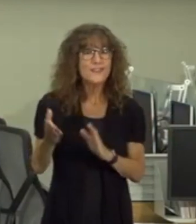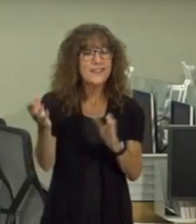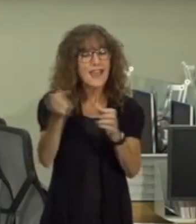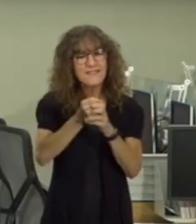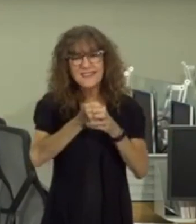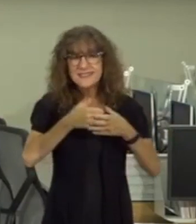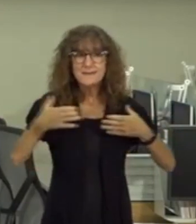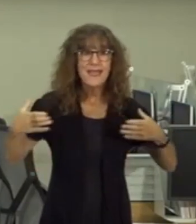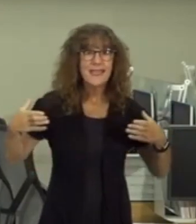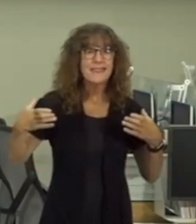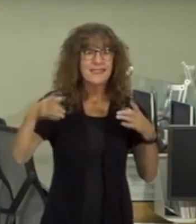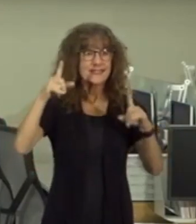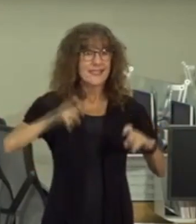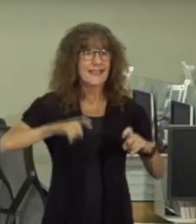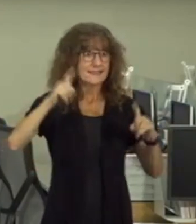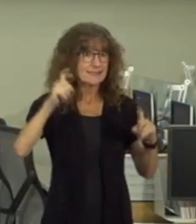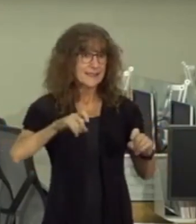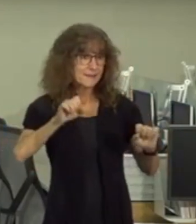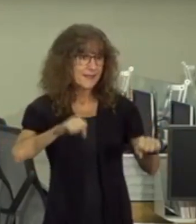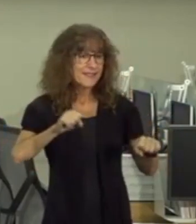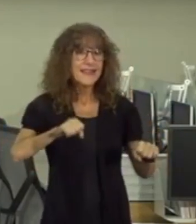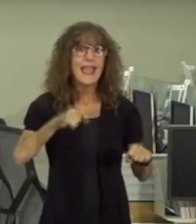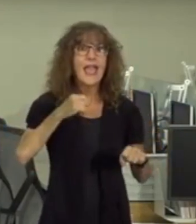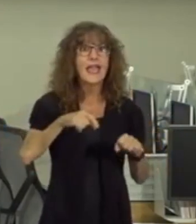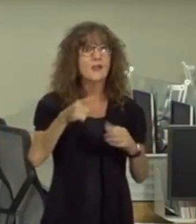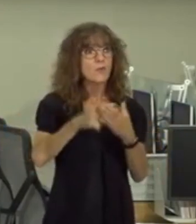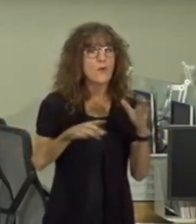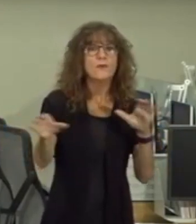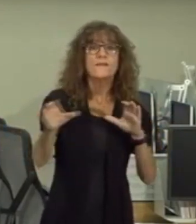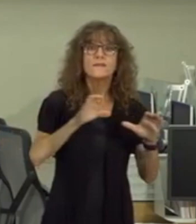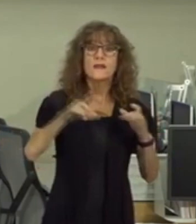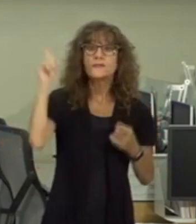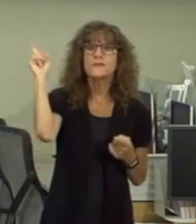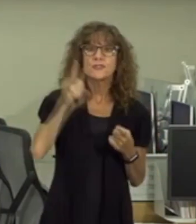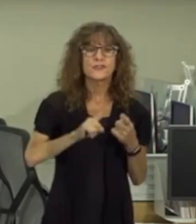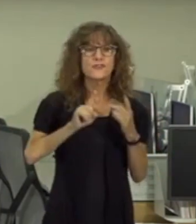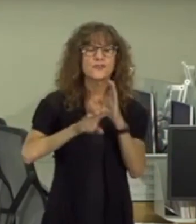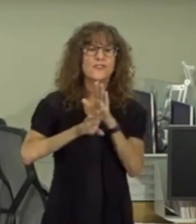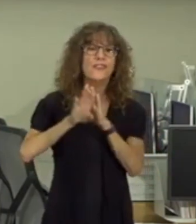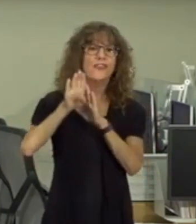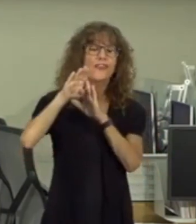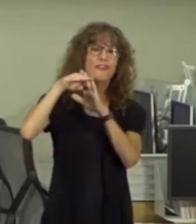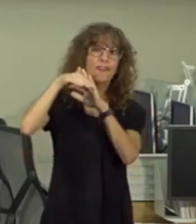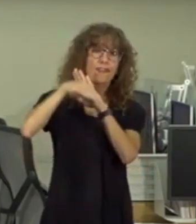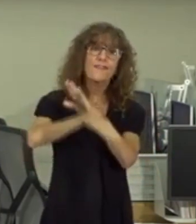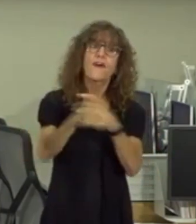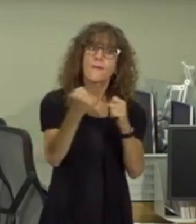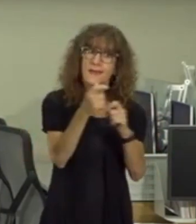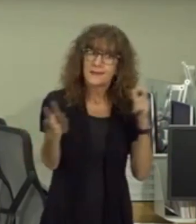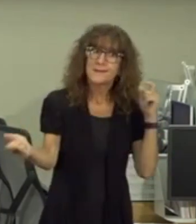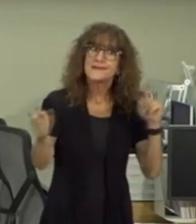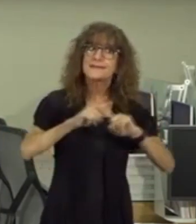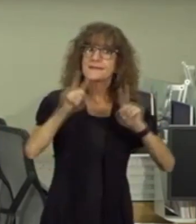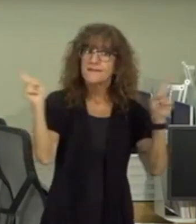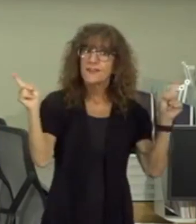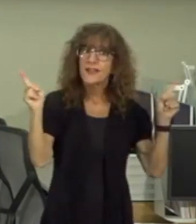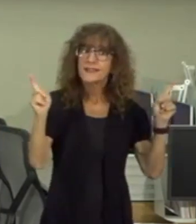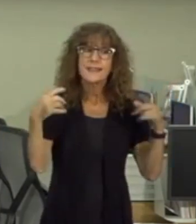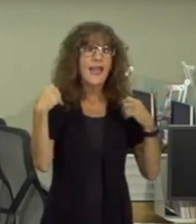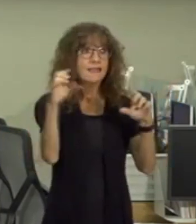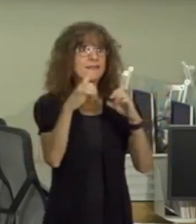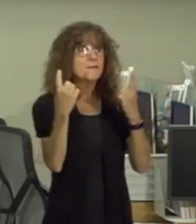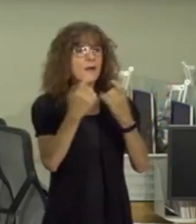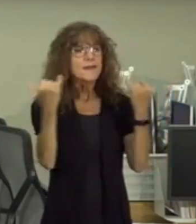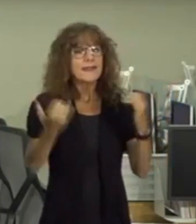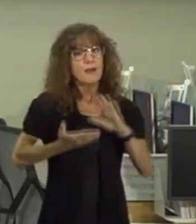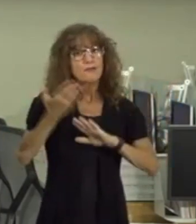testing capacity and the measures we've taken to reduce the curve are making a difference the health department